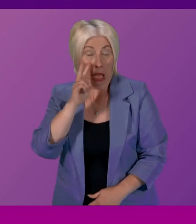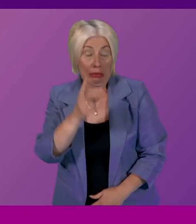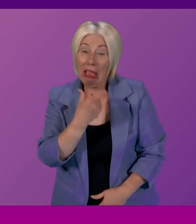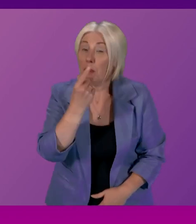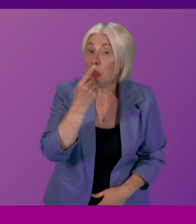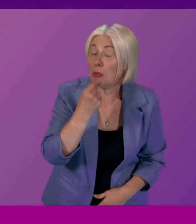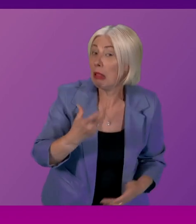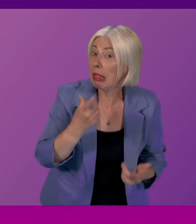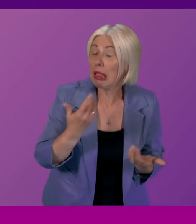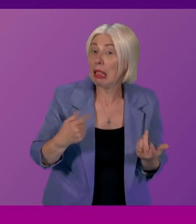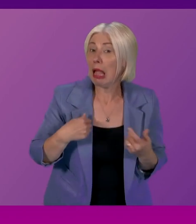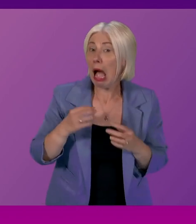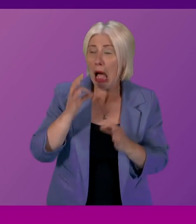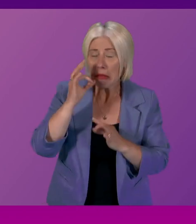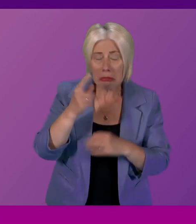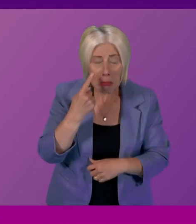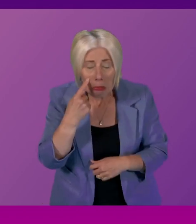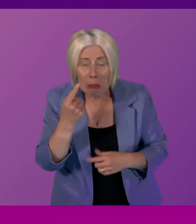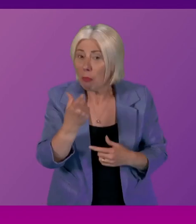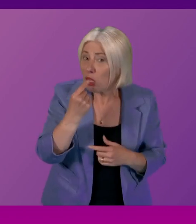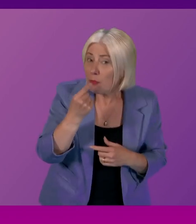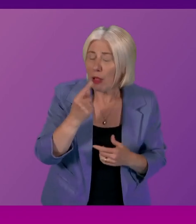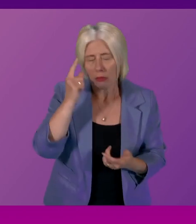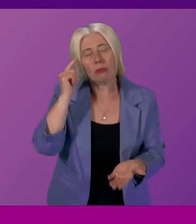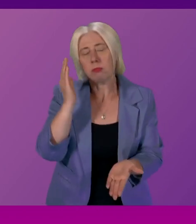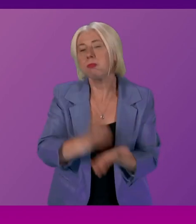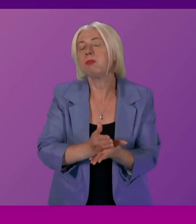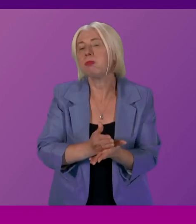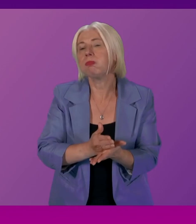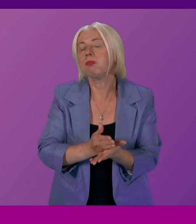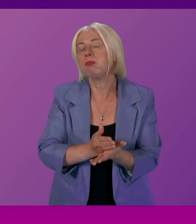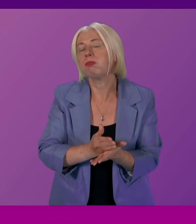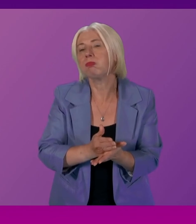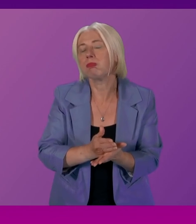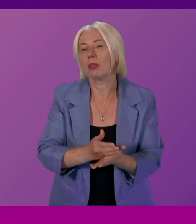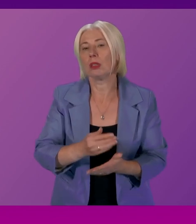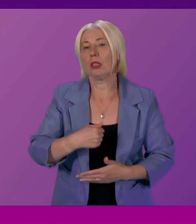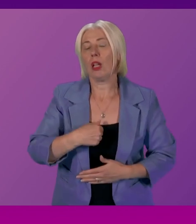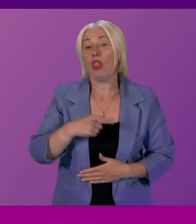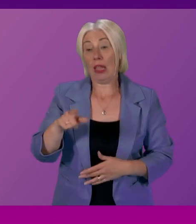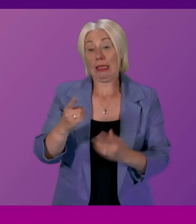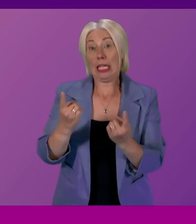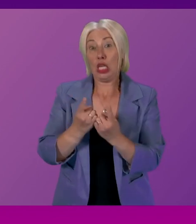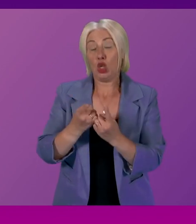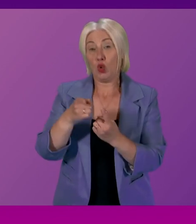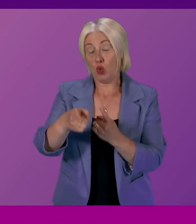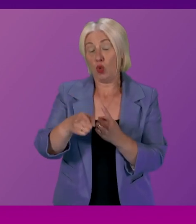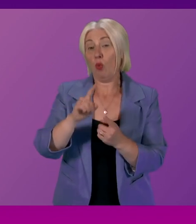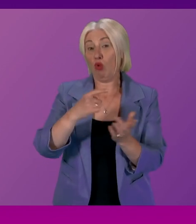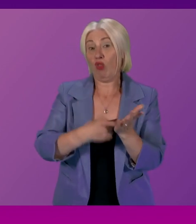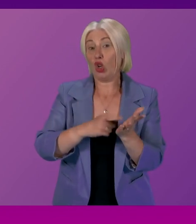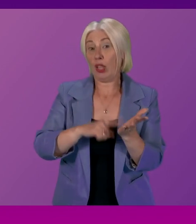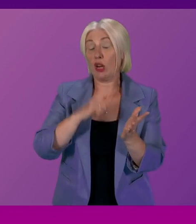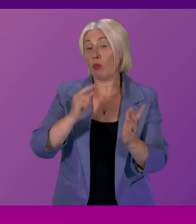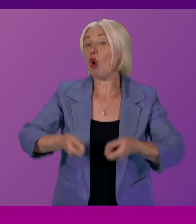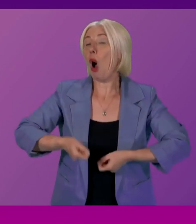I will explore if that is possible to do. I mean, I genuinely believe, particularly on the issue that Richard Laird raises, we